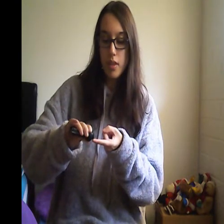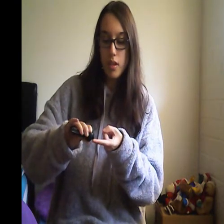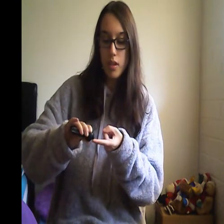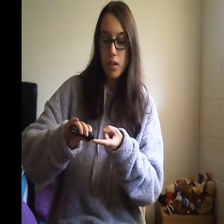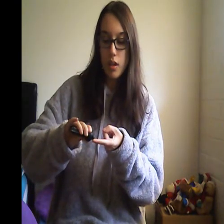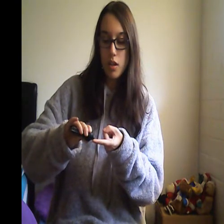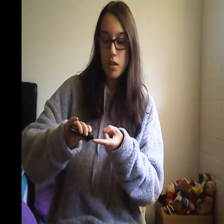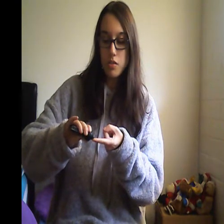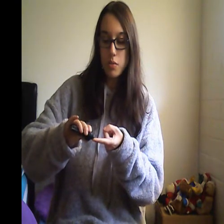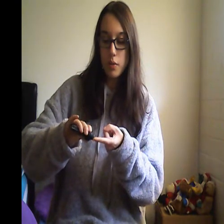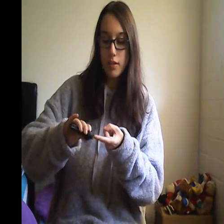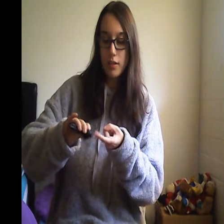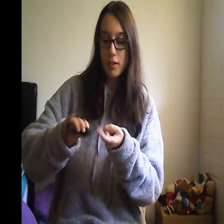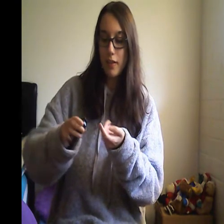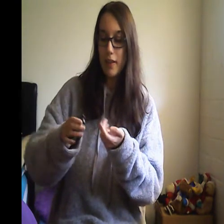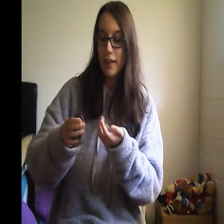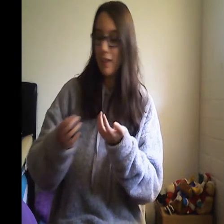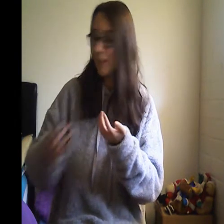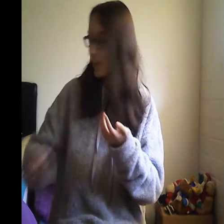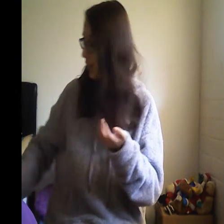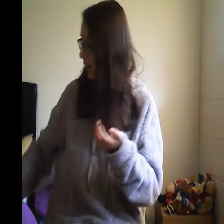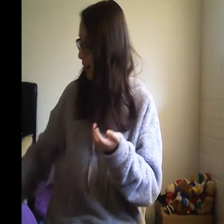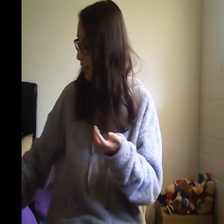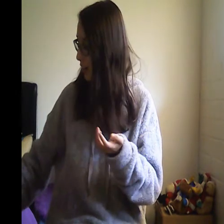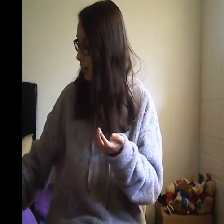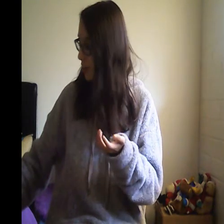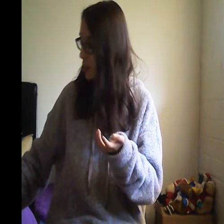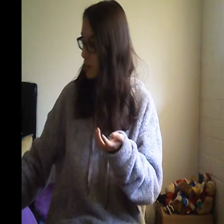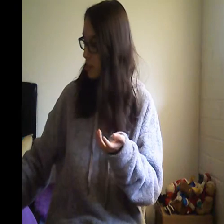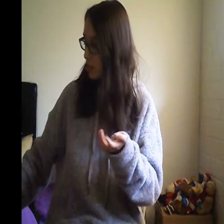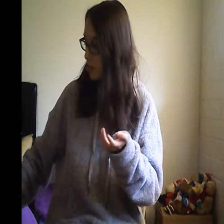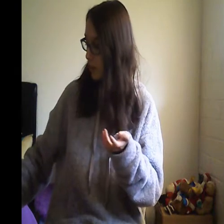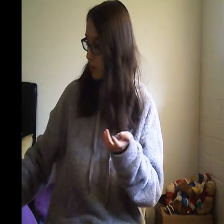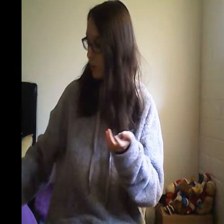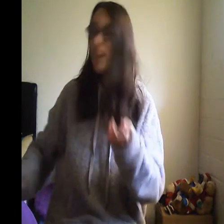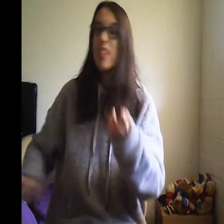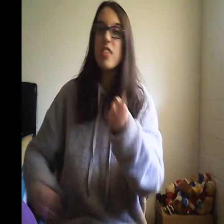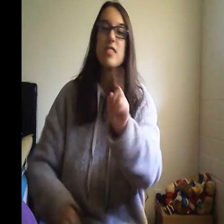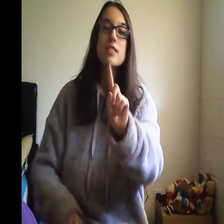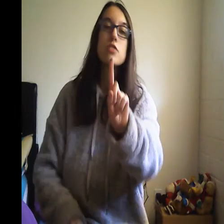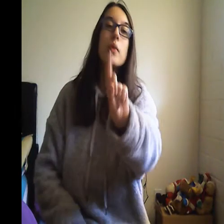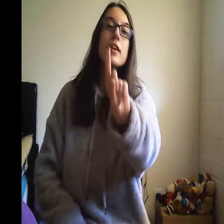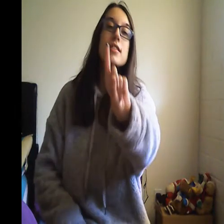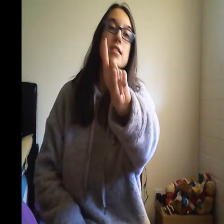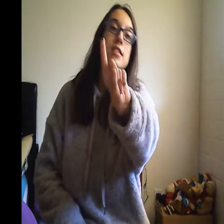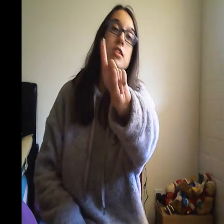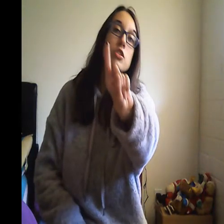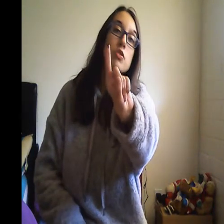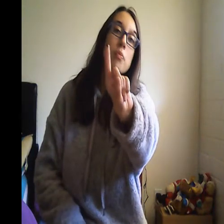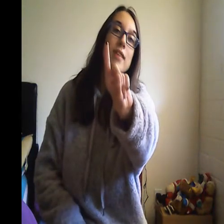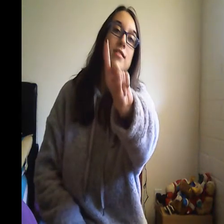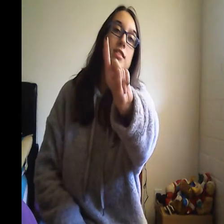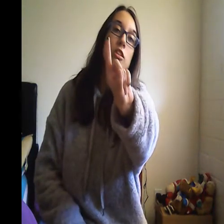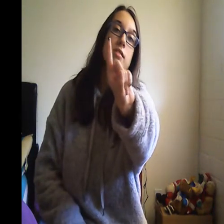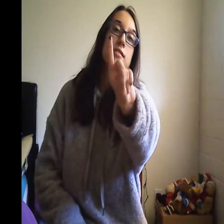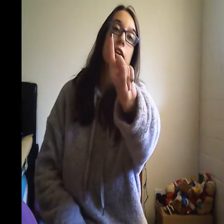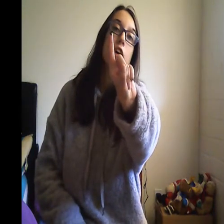squirt a little okay there so this is what the toothpaste looks like on my